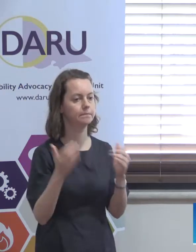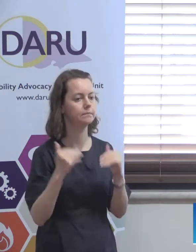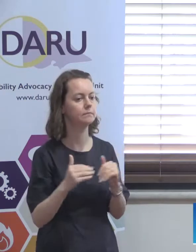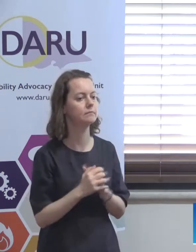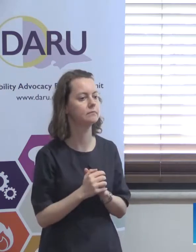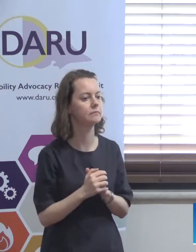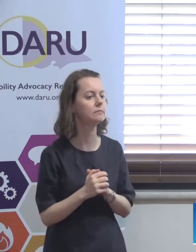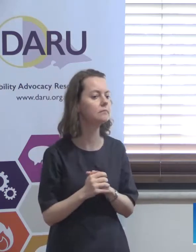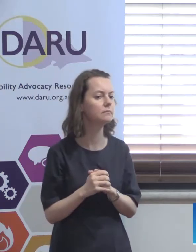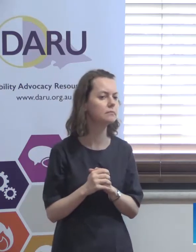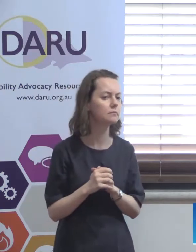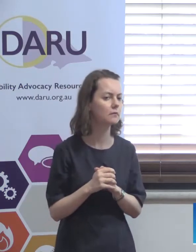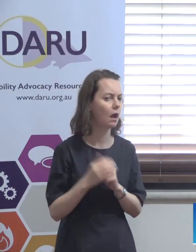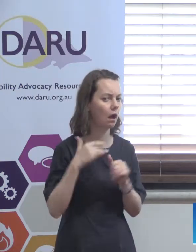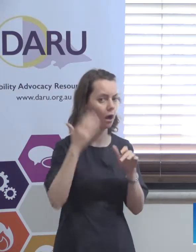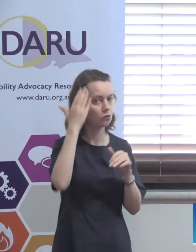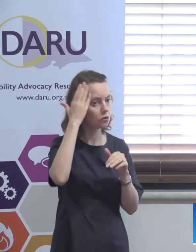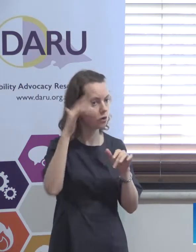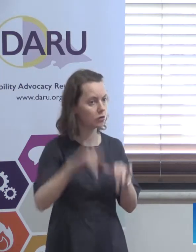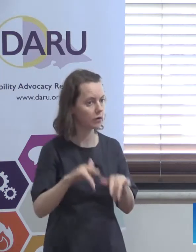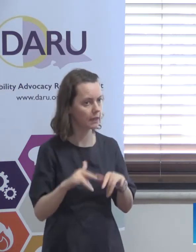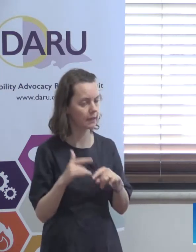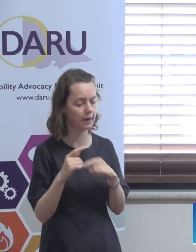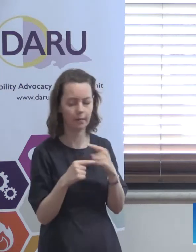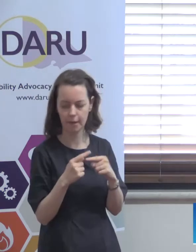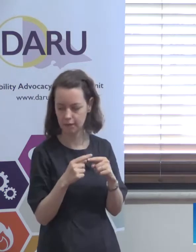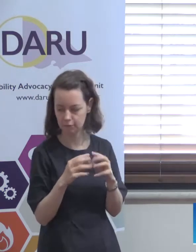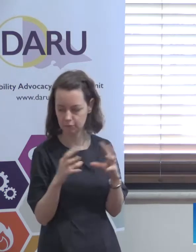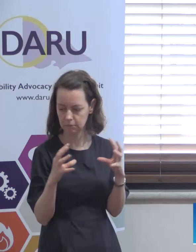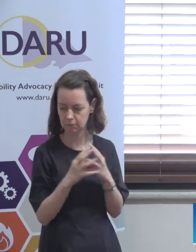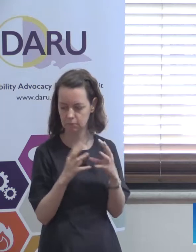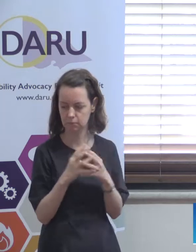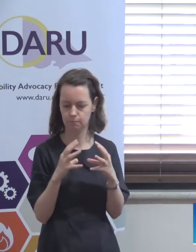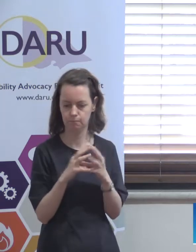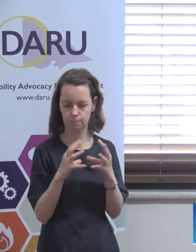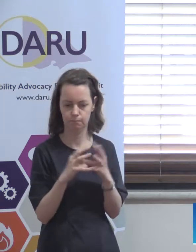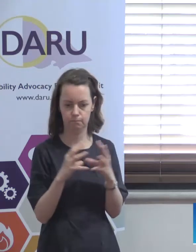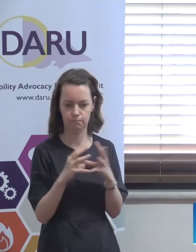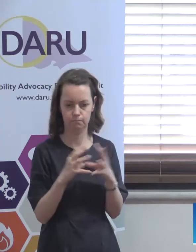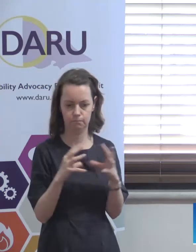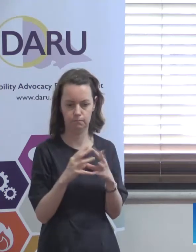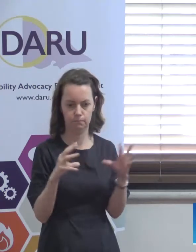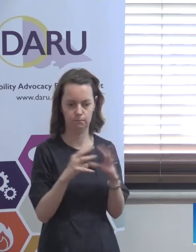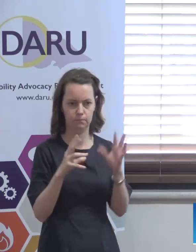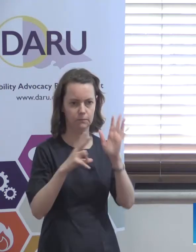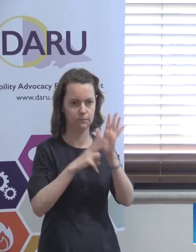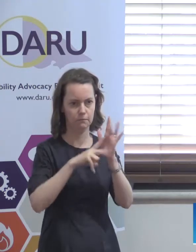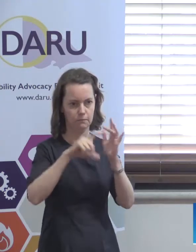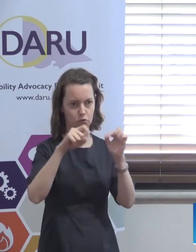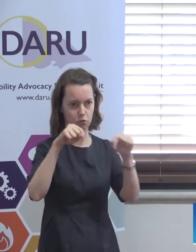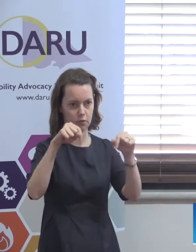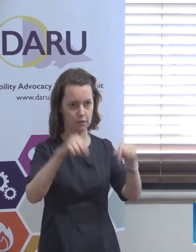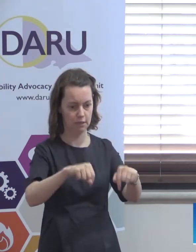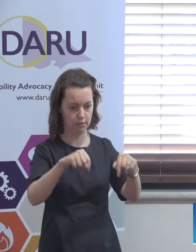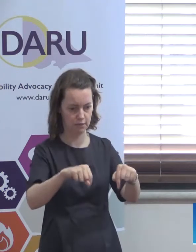I don't have a clear picture in my mind at the minute of what happens in Victoria when this